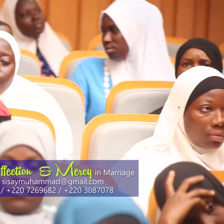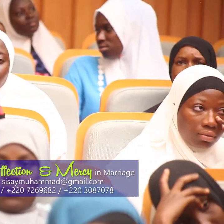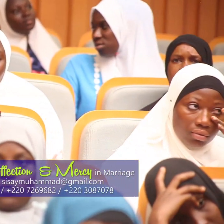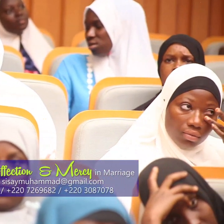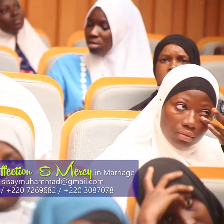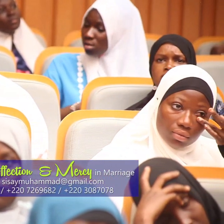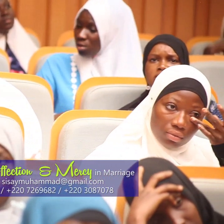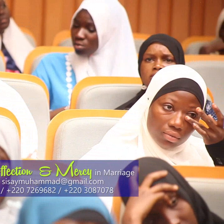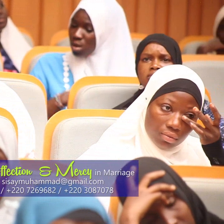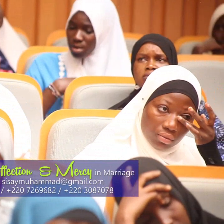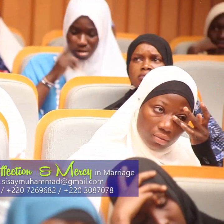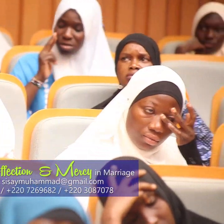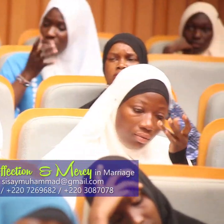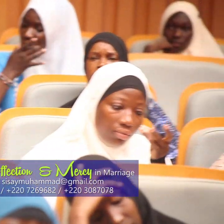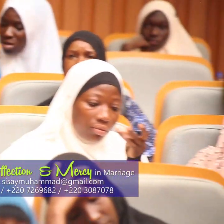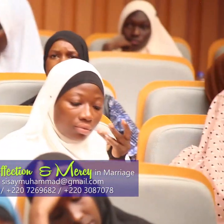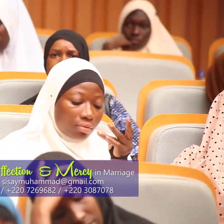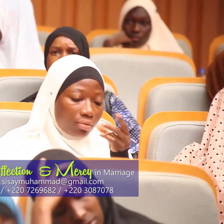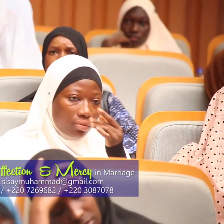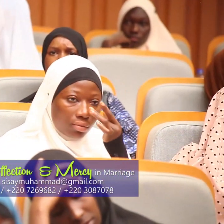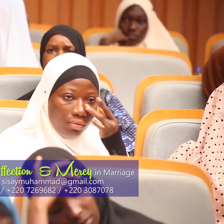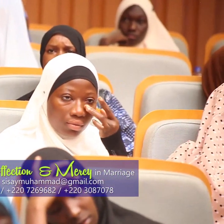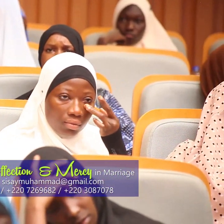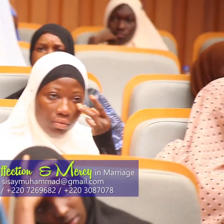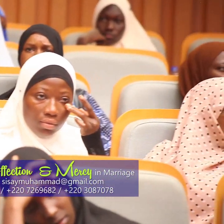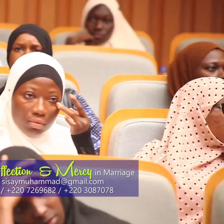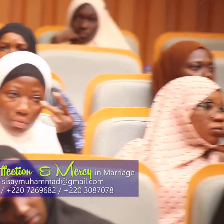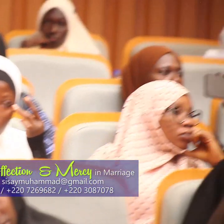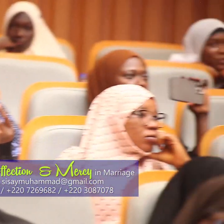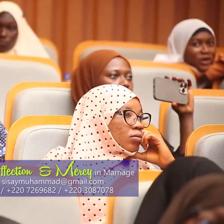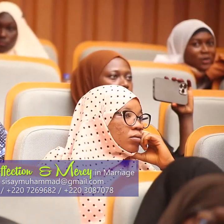constantly make salam among yourself